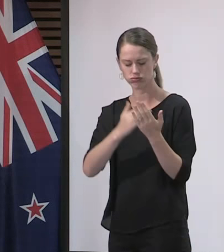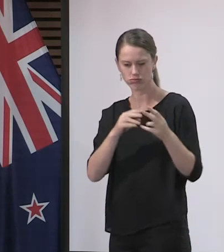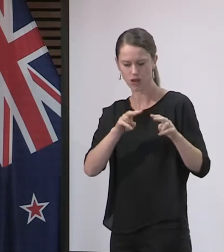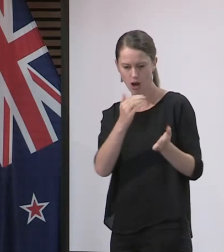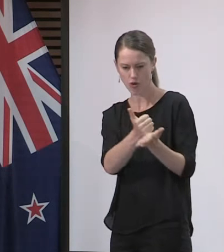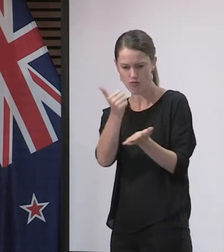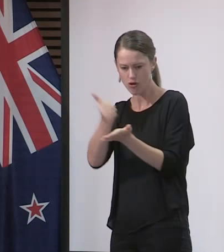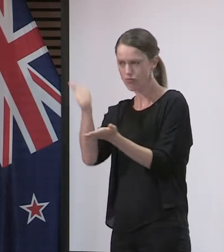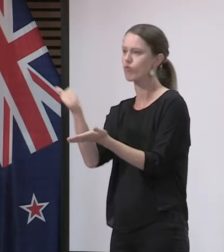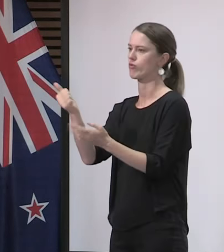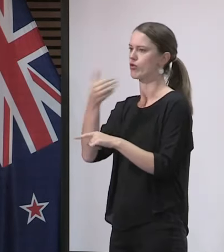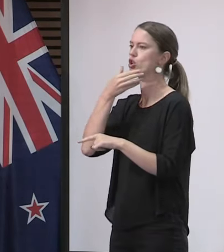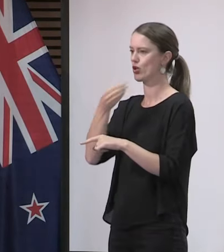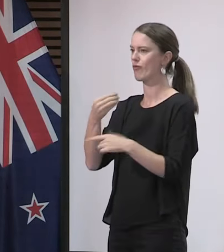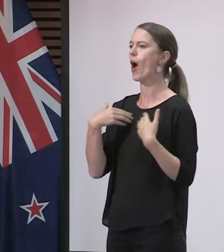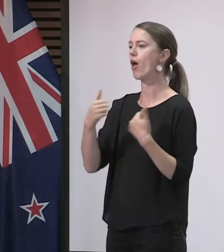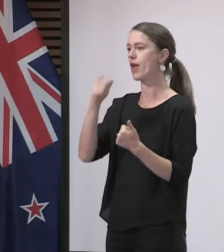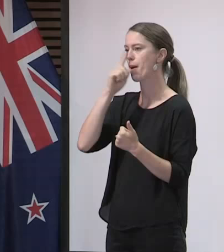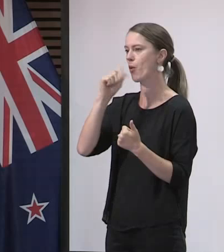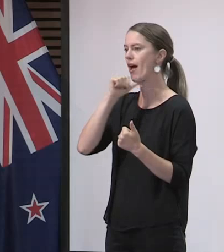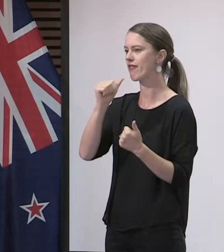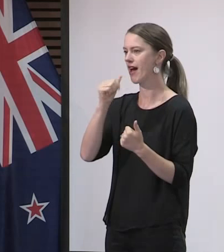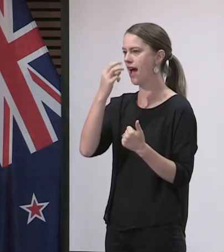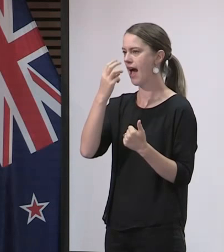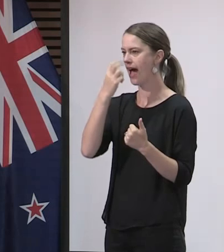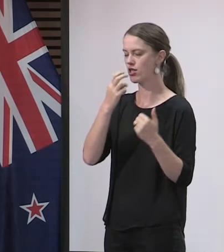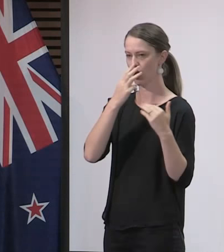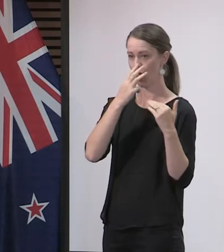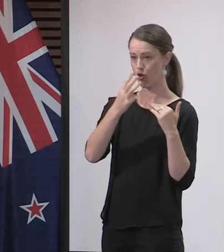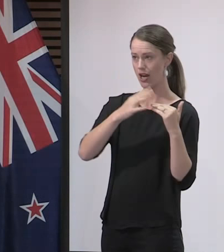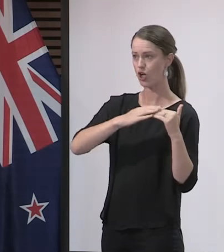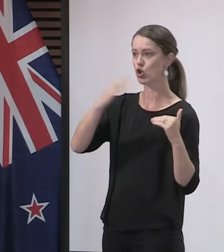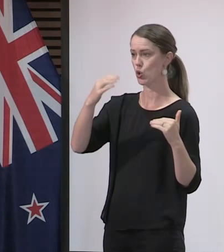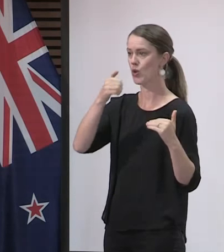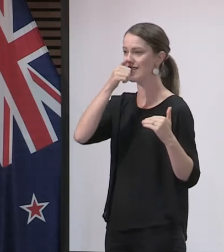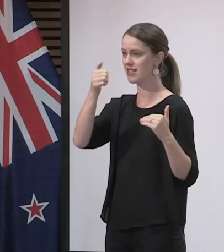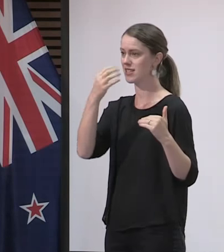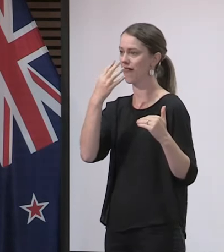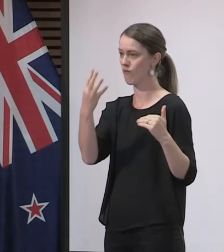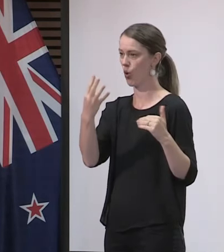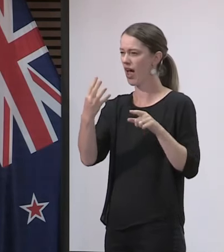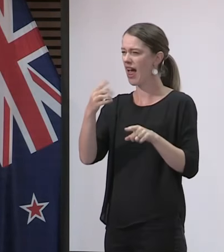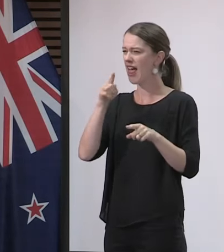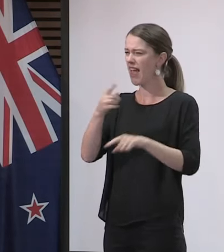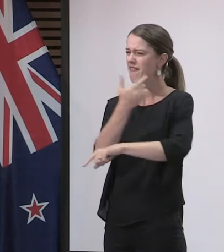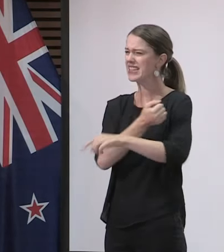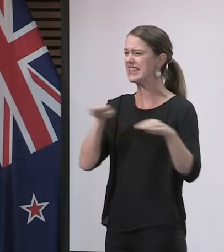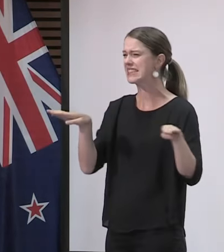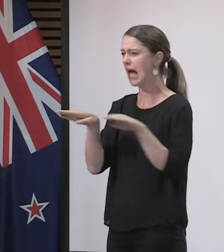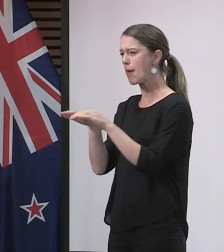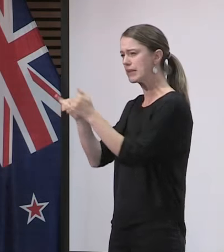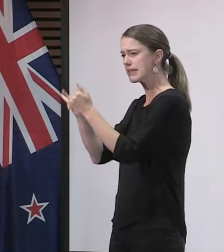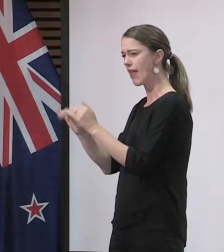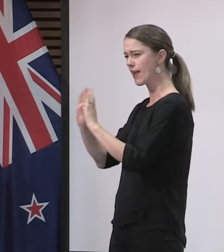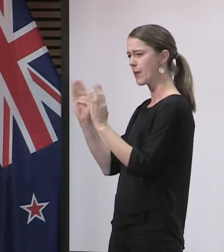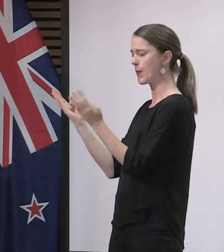approved for use in healthy people aged 3 to 64. Now, this vaccine is not quite the same four